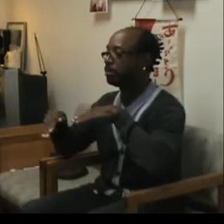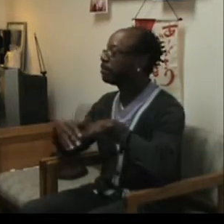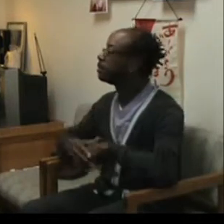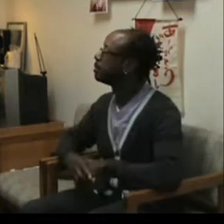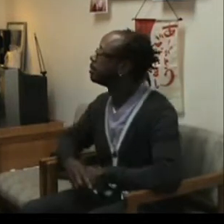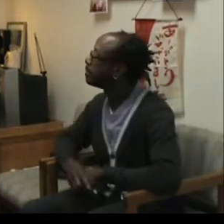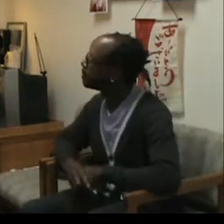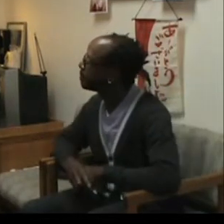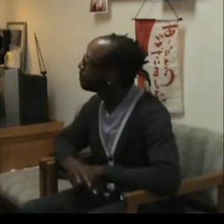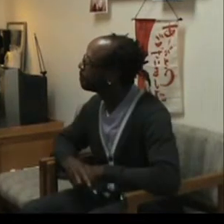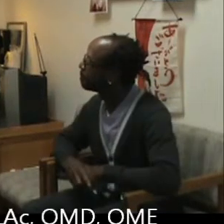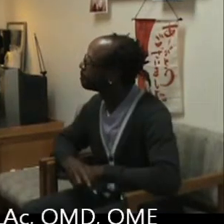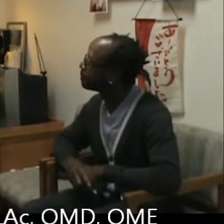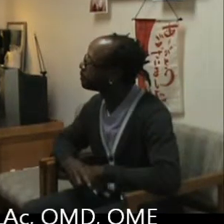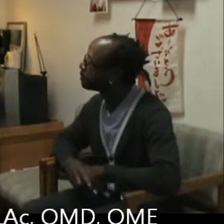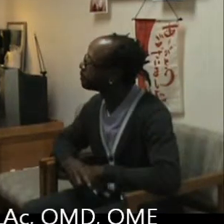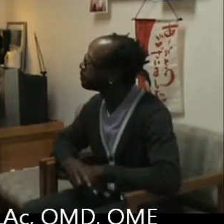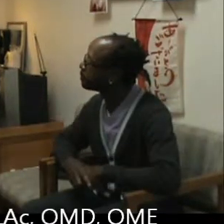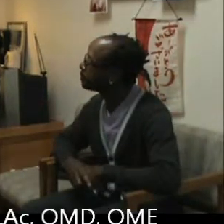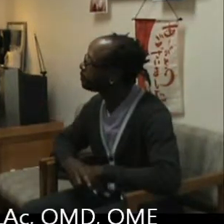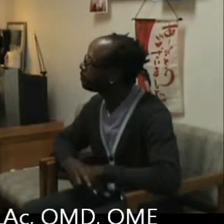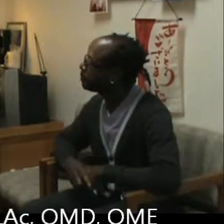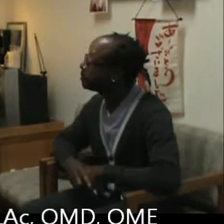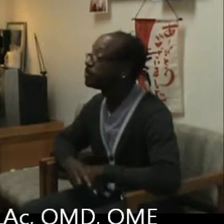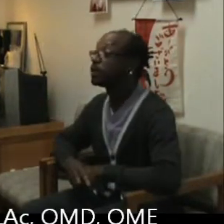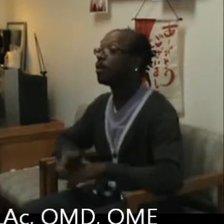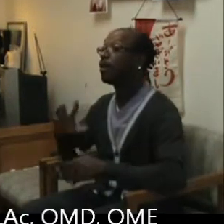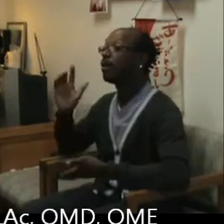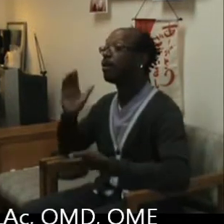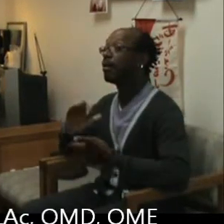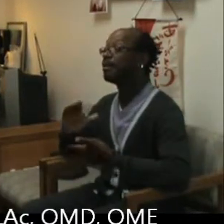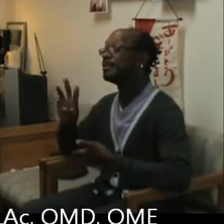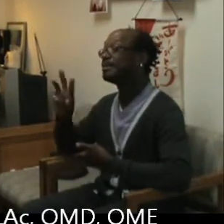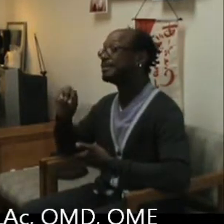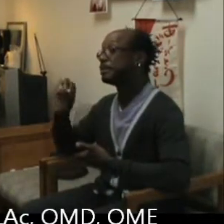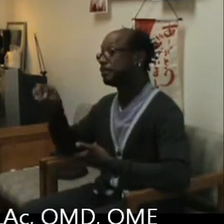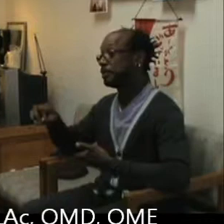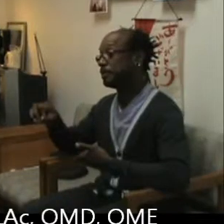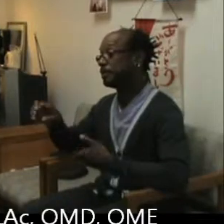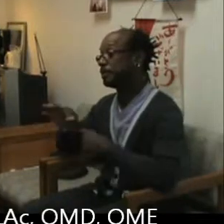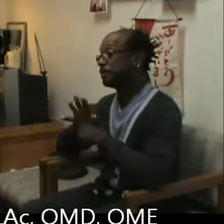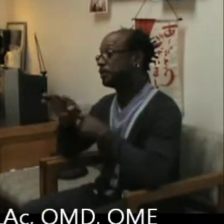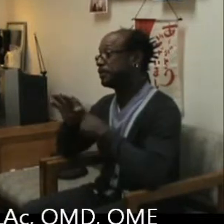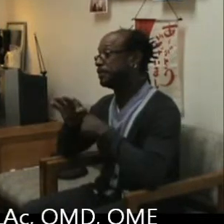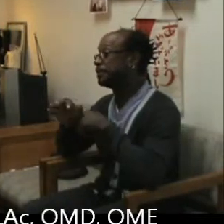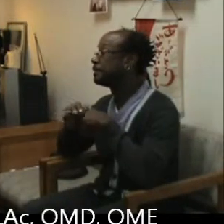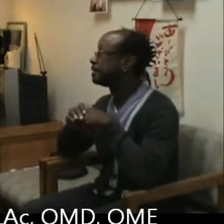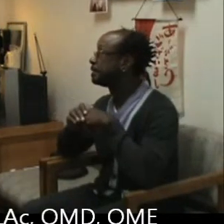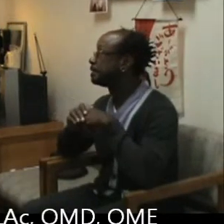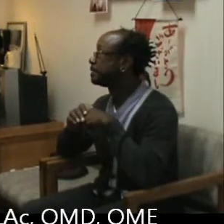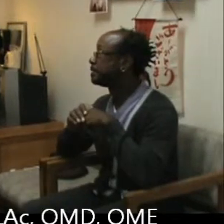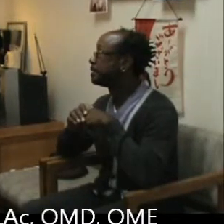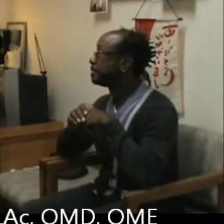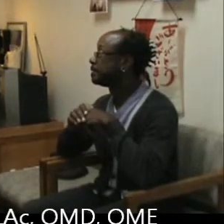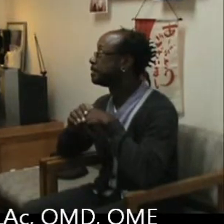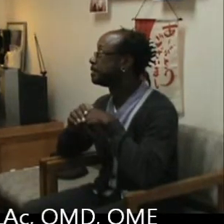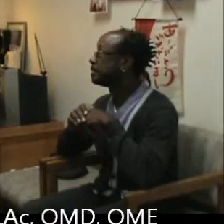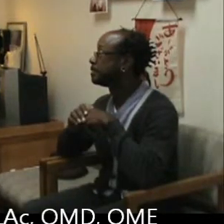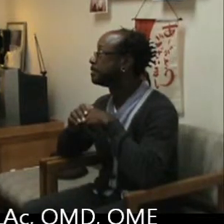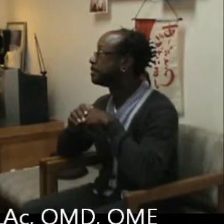And so, at 60% function, that's when we get